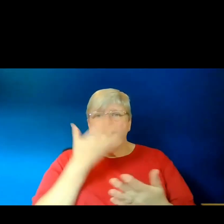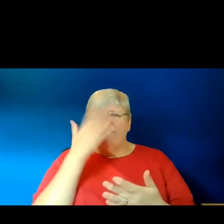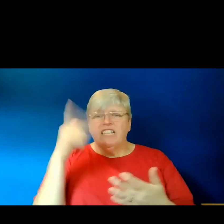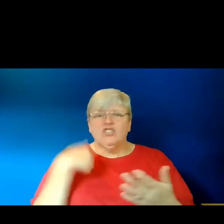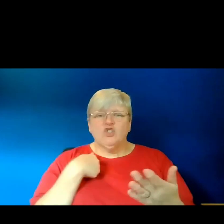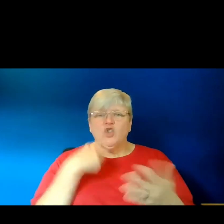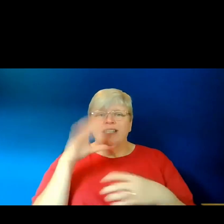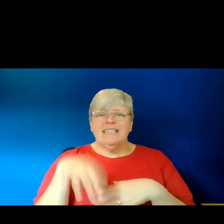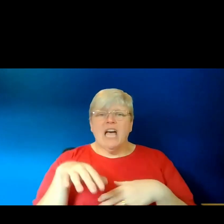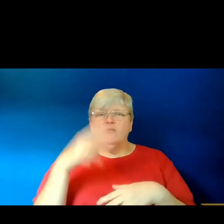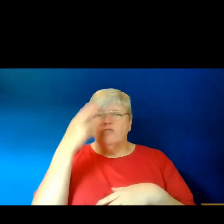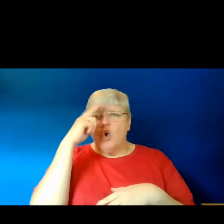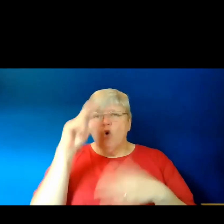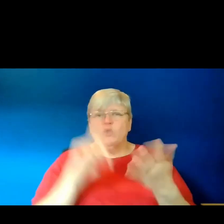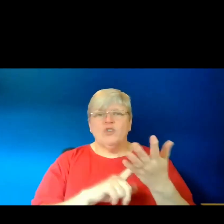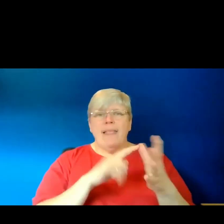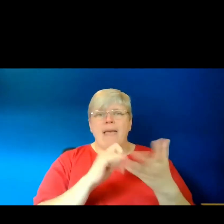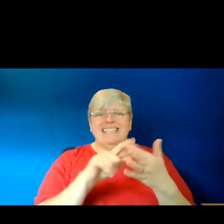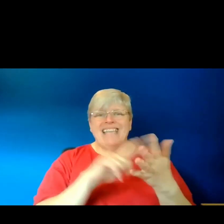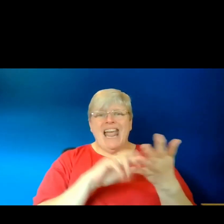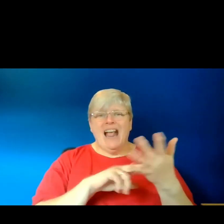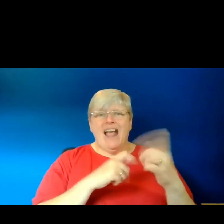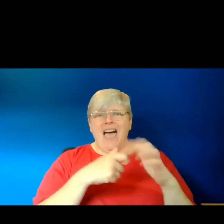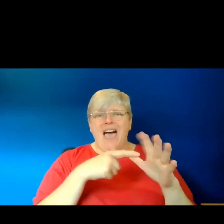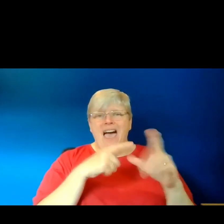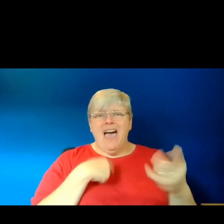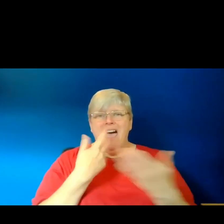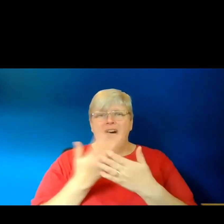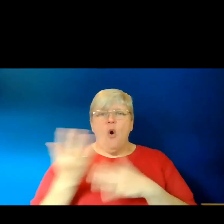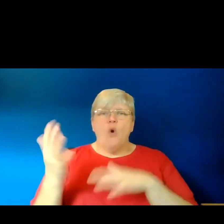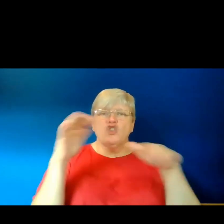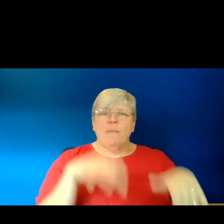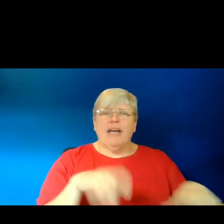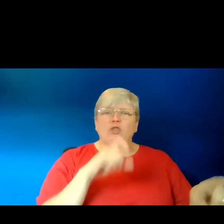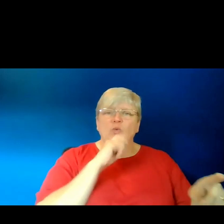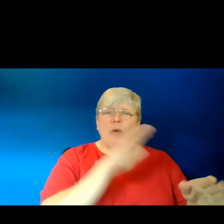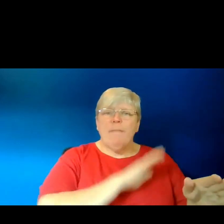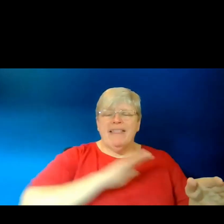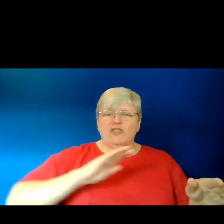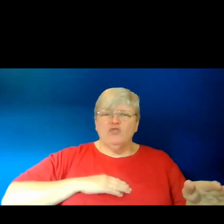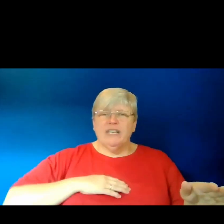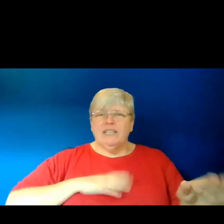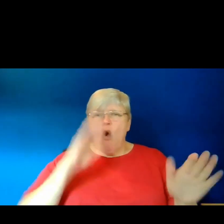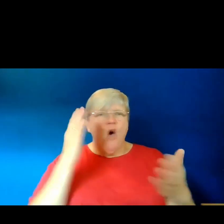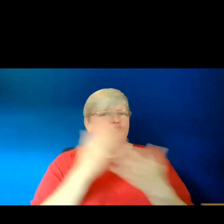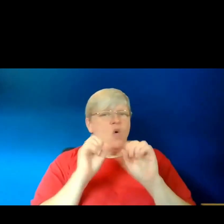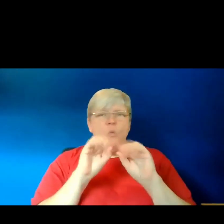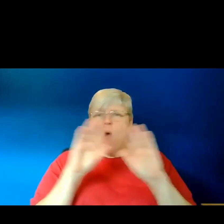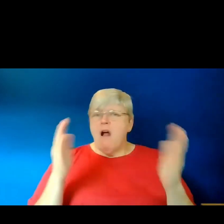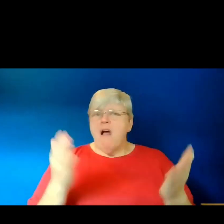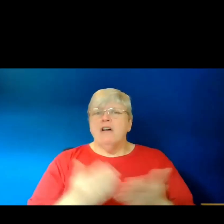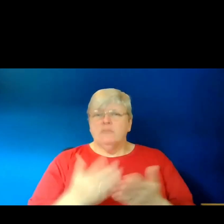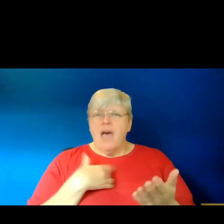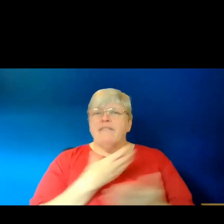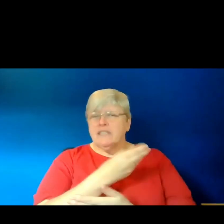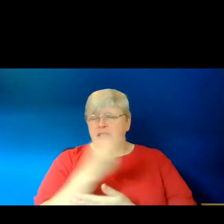that is occupied by the military. But although it's a fictional world, it does have echoes